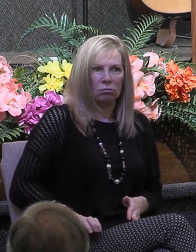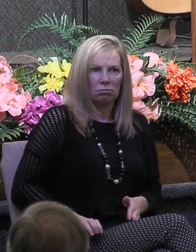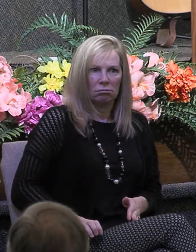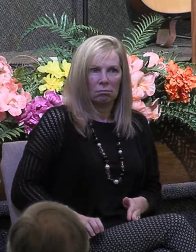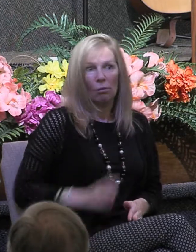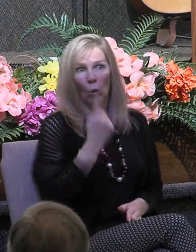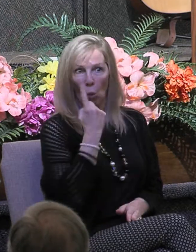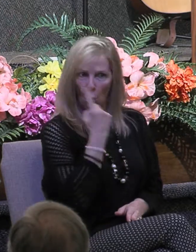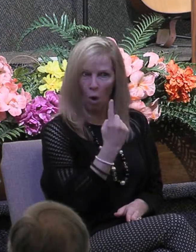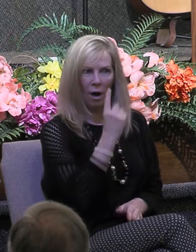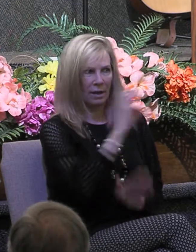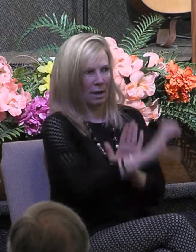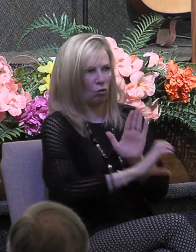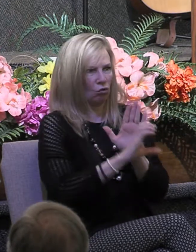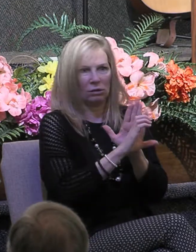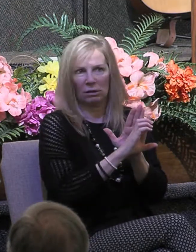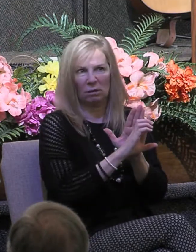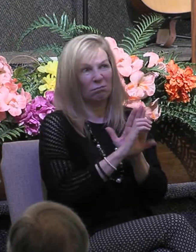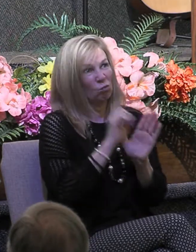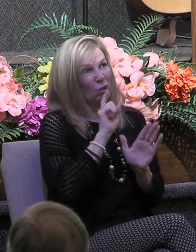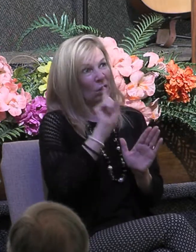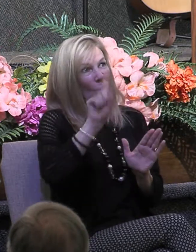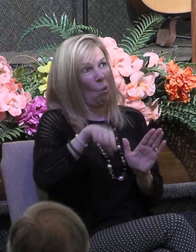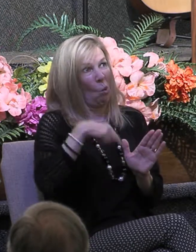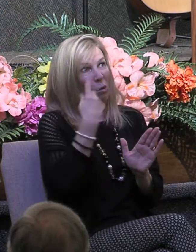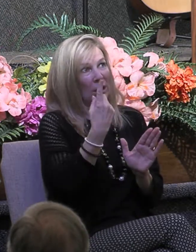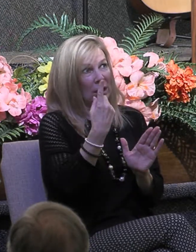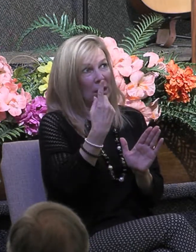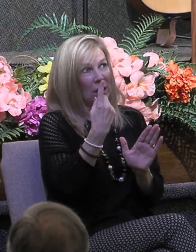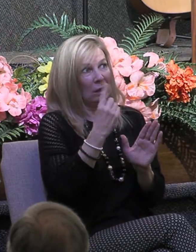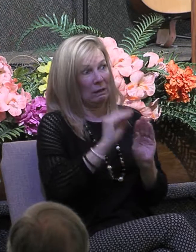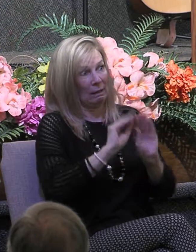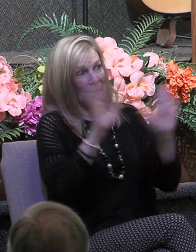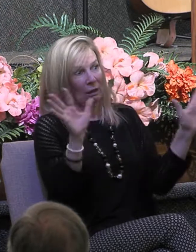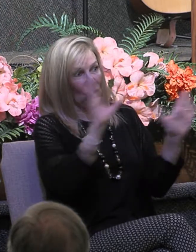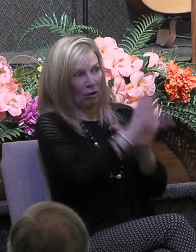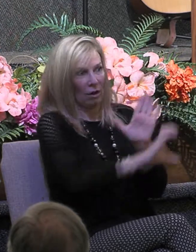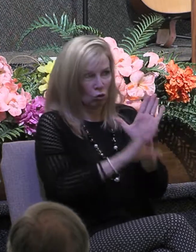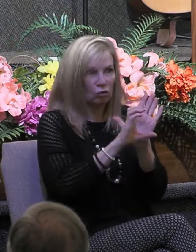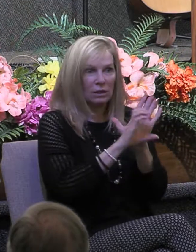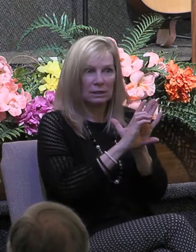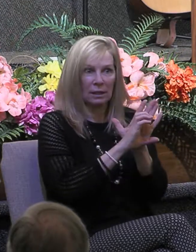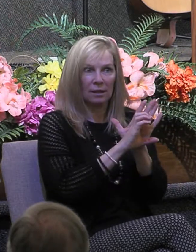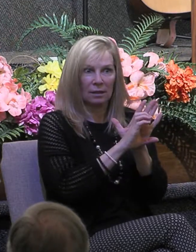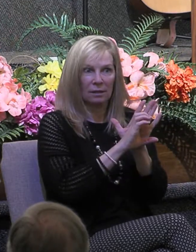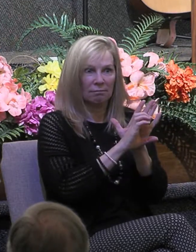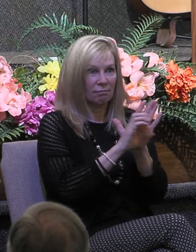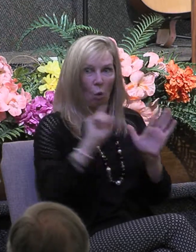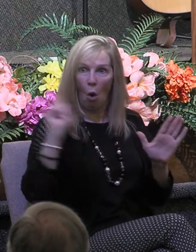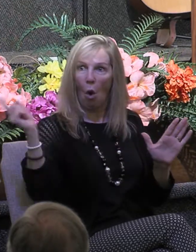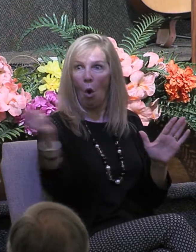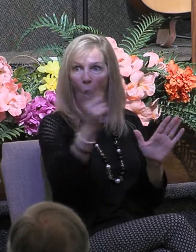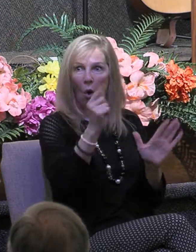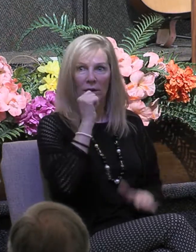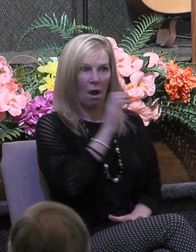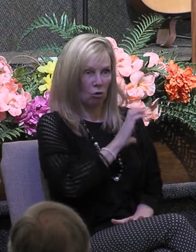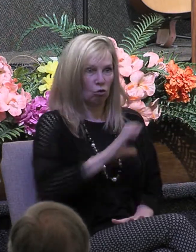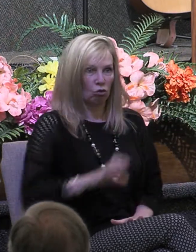characteristic. In fact, it's the only distinguishing characteristic by which all non-Christians are invited